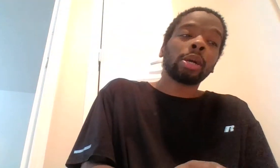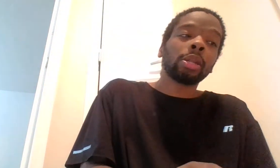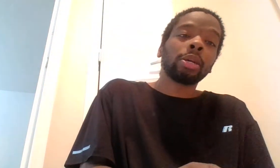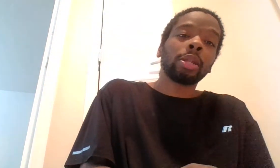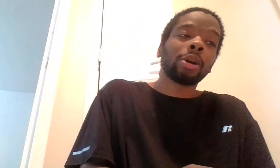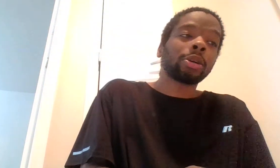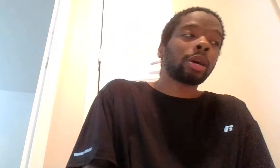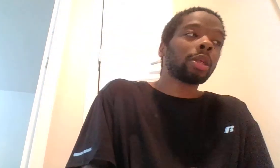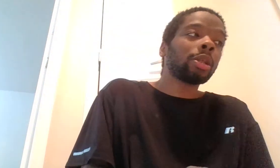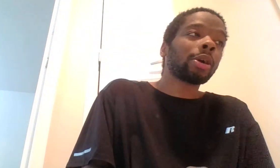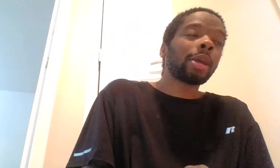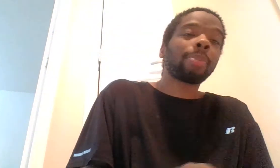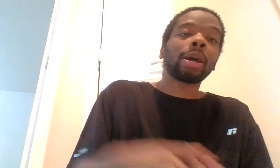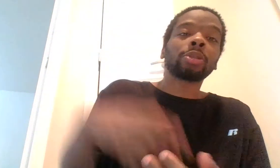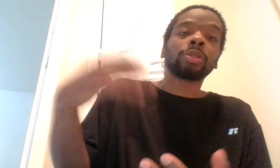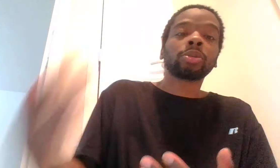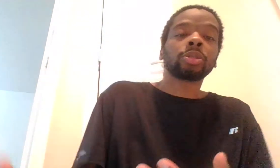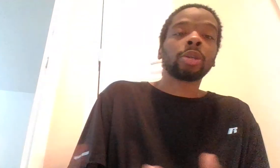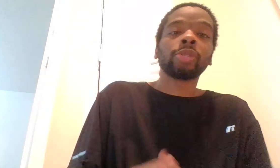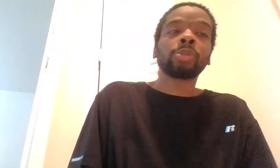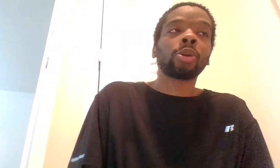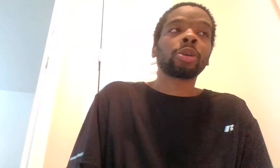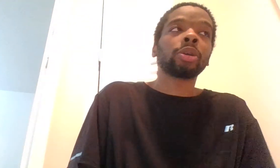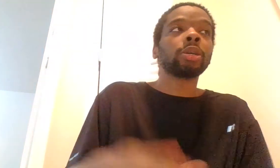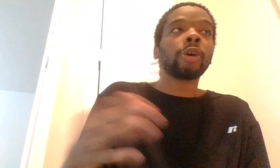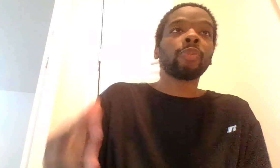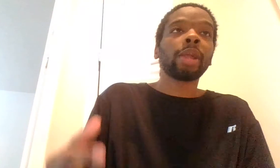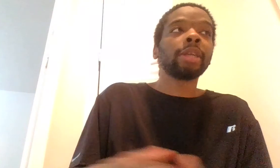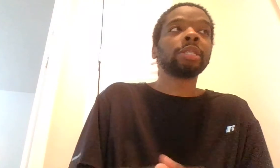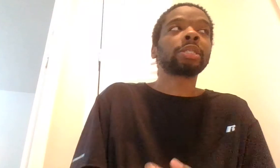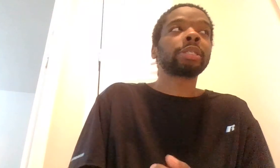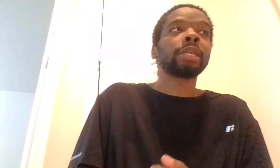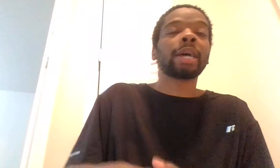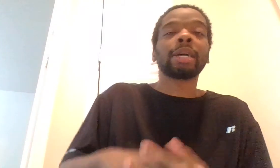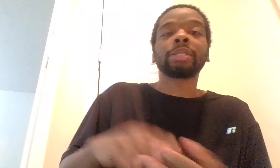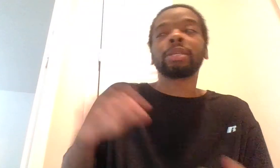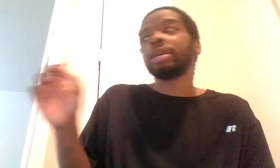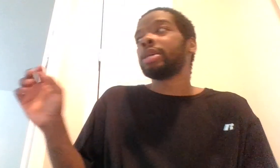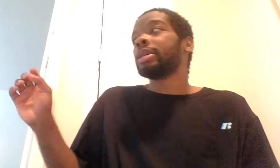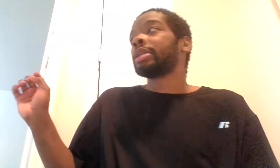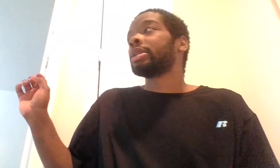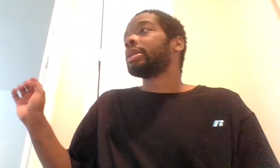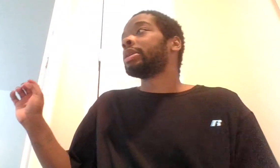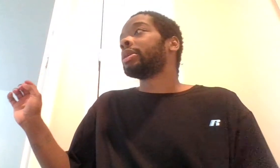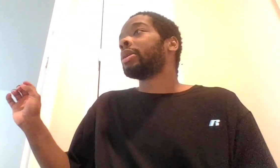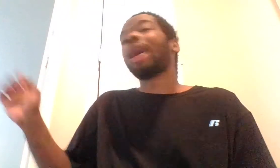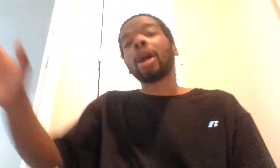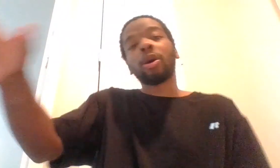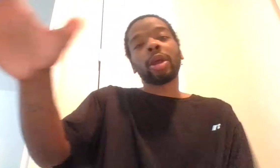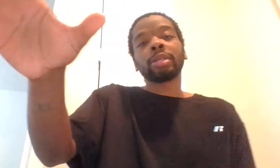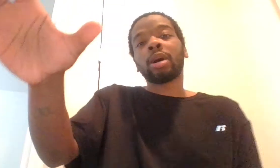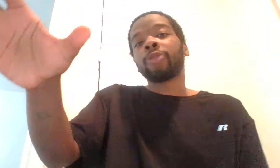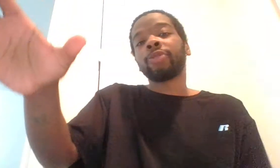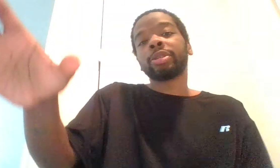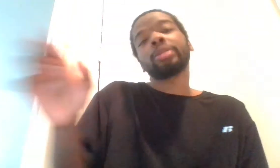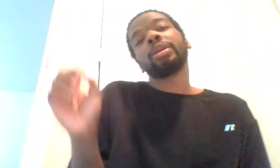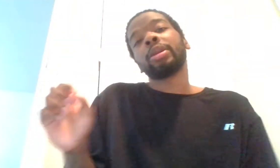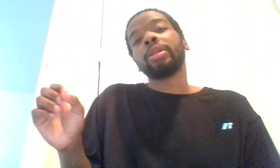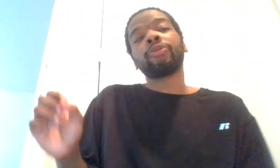the color of law. The color of can apply to social service workers, government agents, such as the IRS office, the